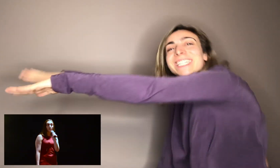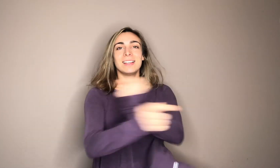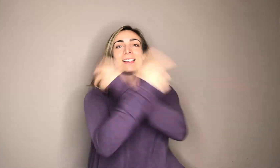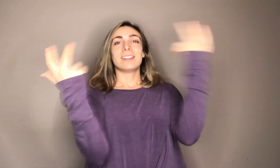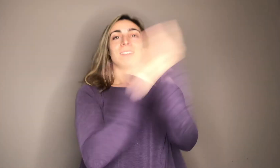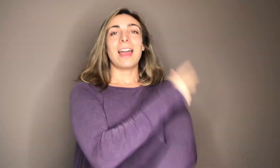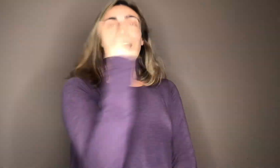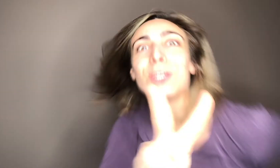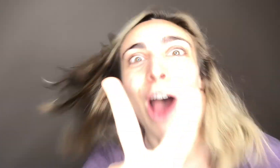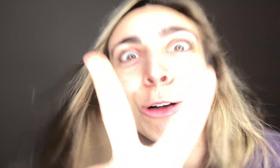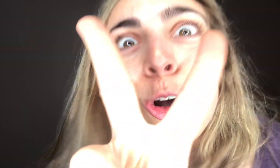he's out you